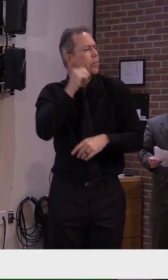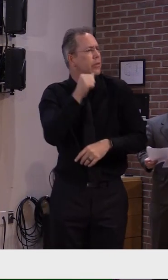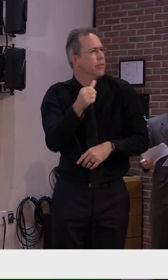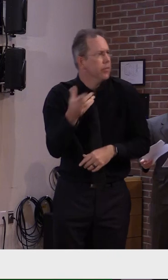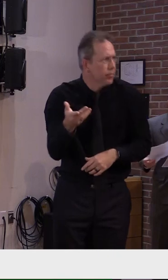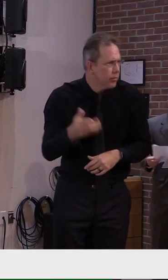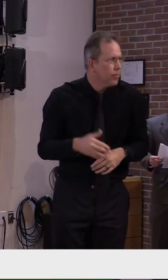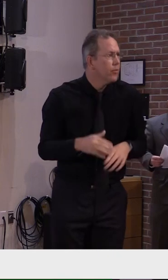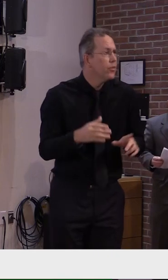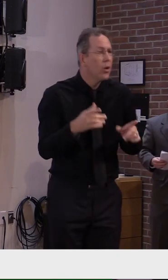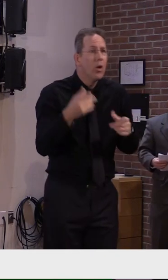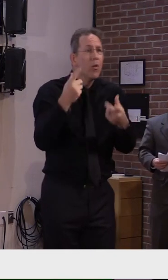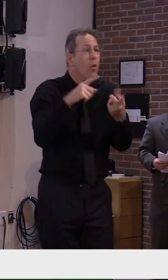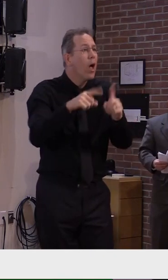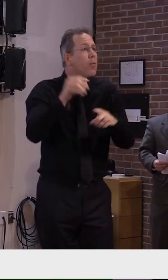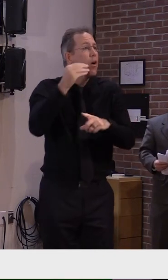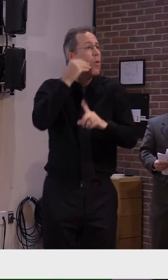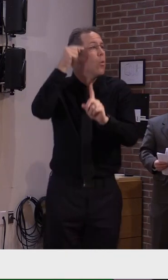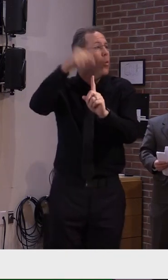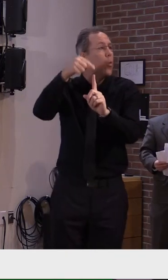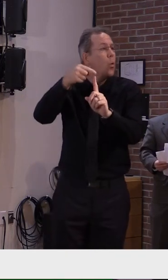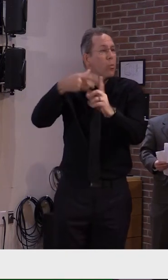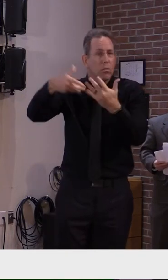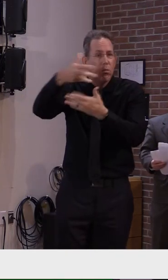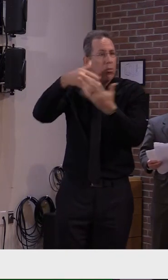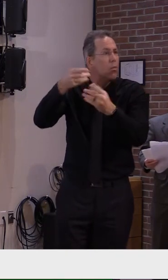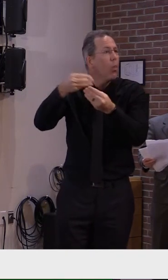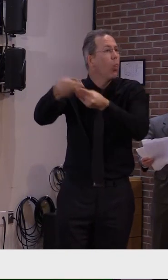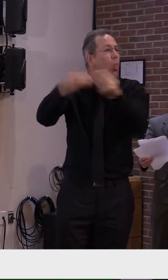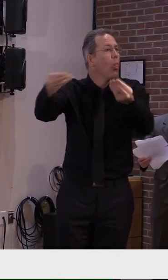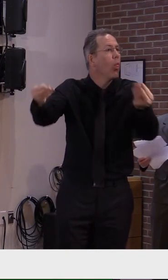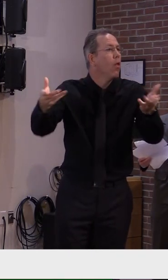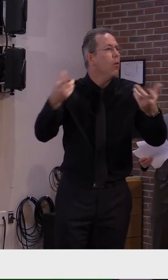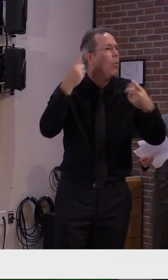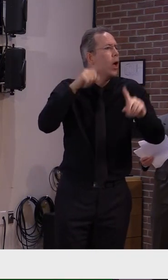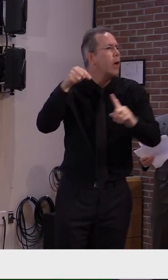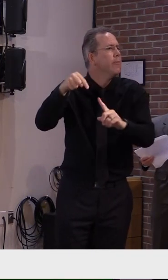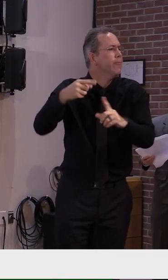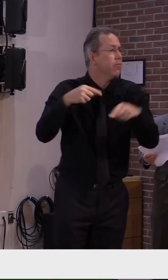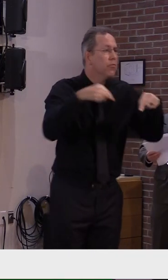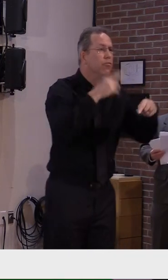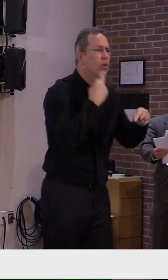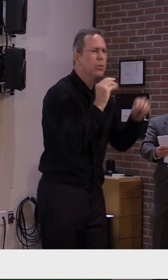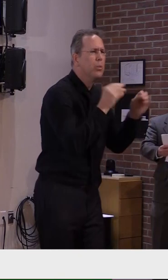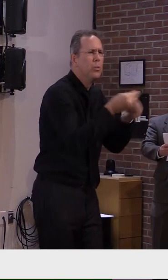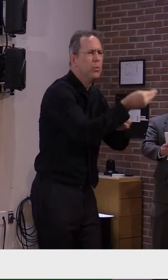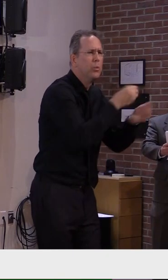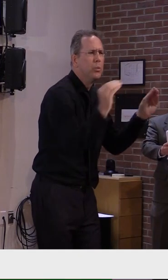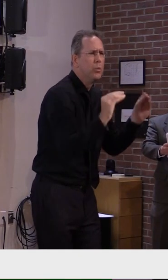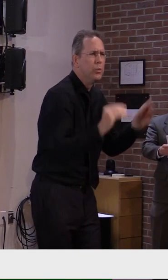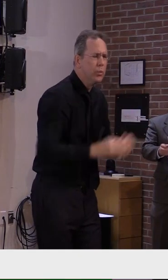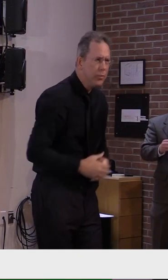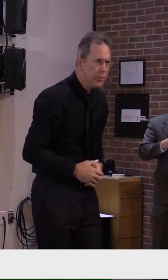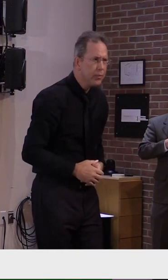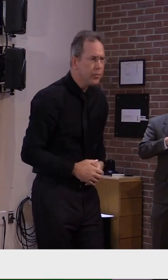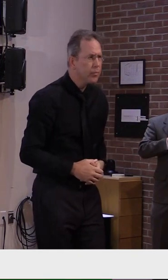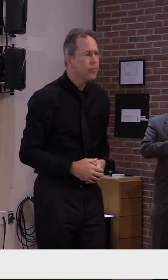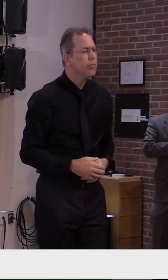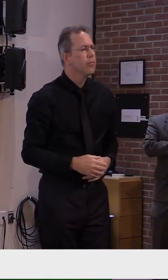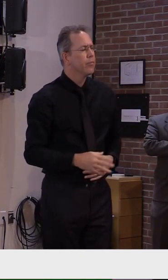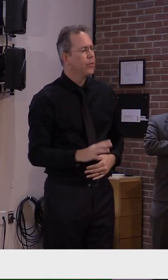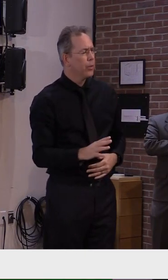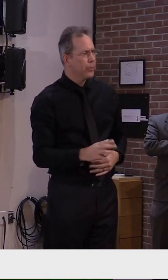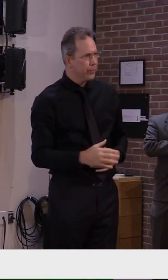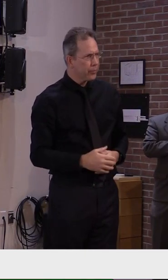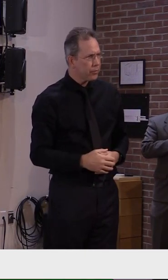means schools are not driving this either. And this brings me to the next point. In the environment